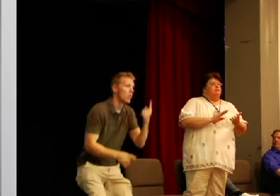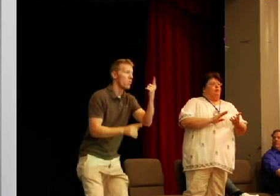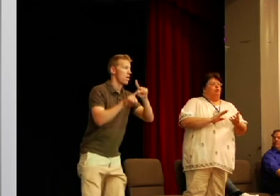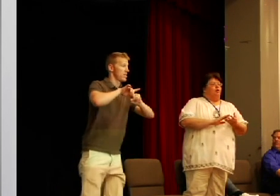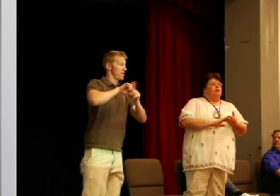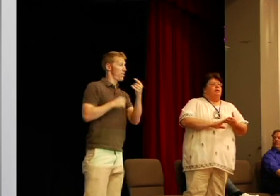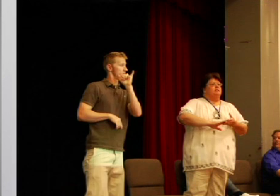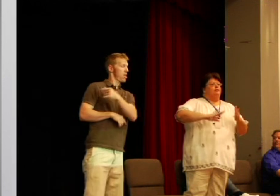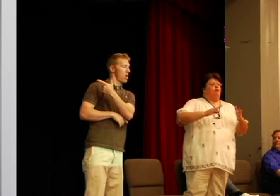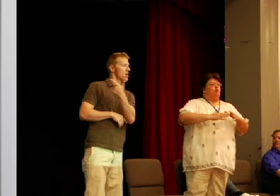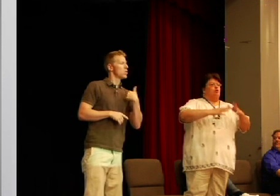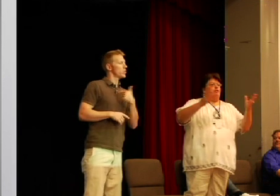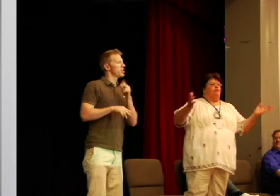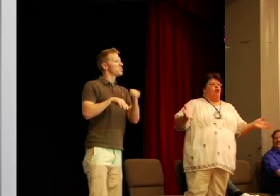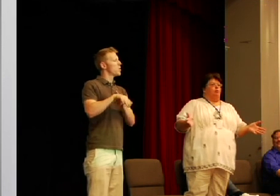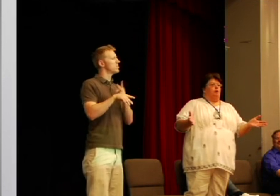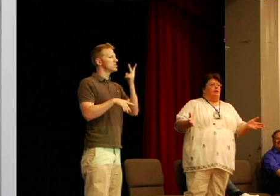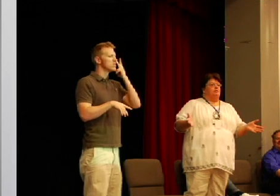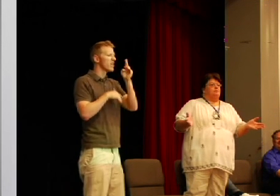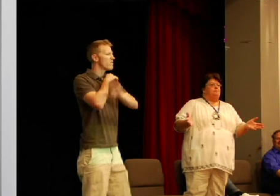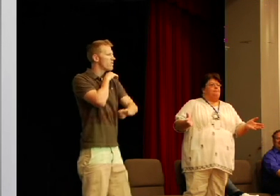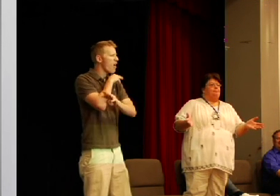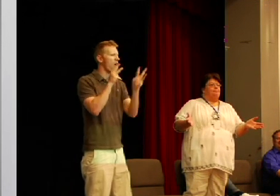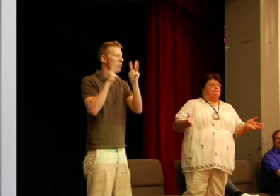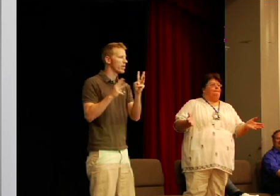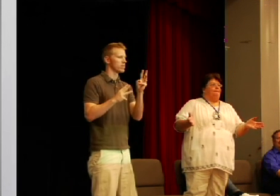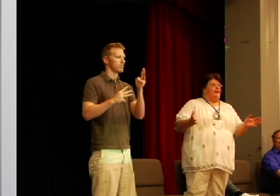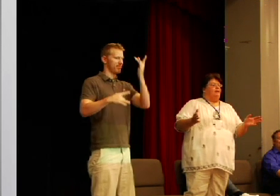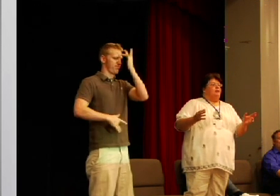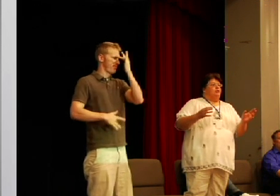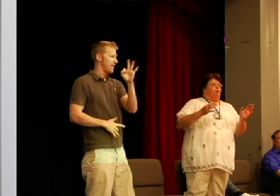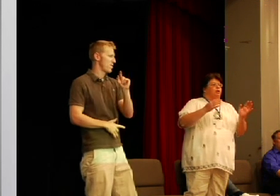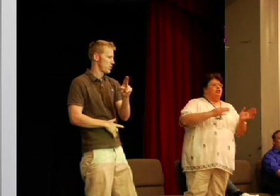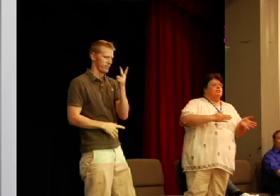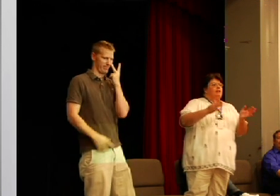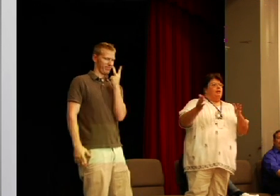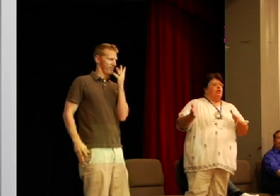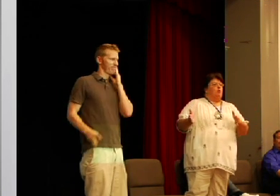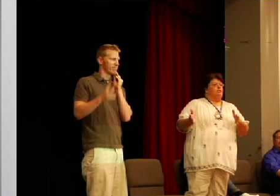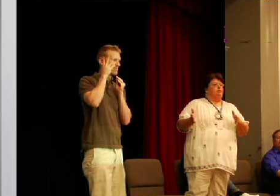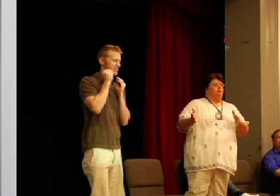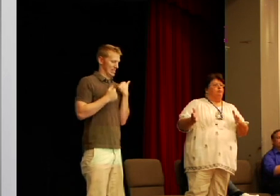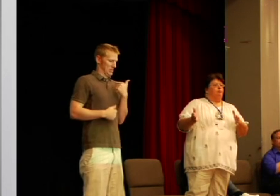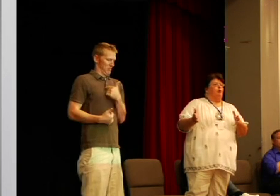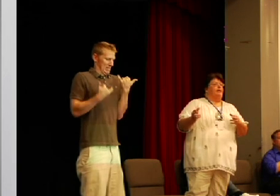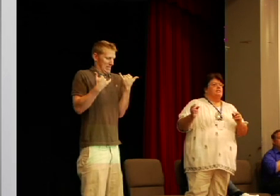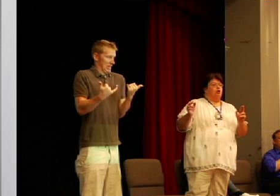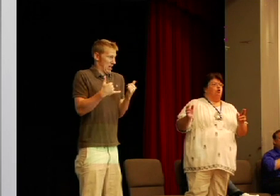normally we see flu during the fall and winter months okay so we're just getting ready to go into what we consider our